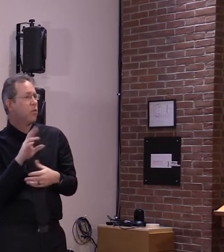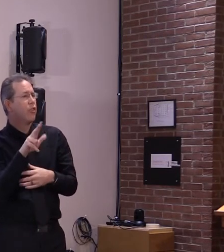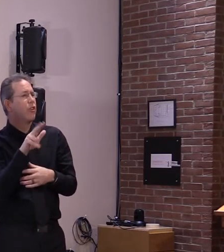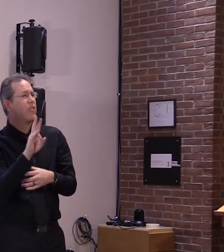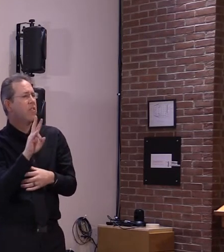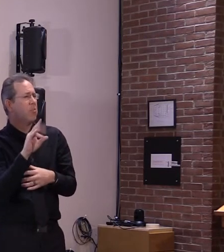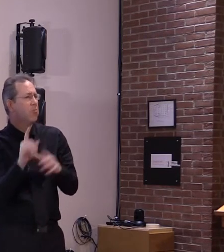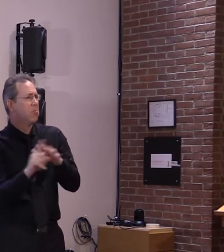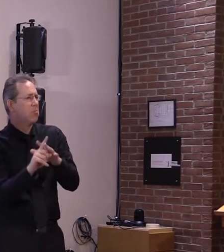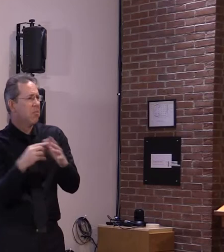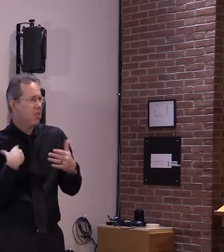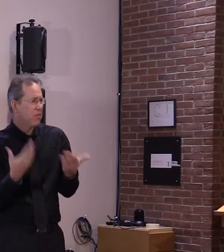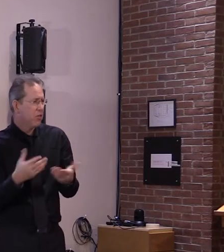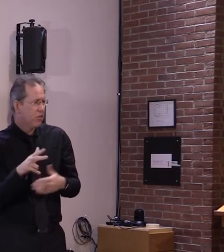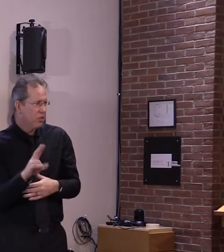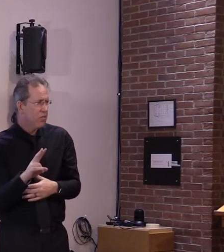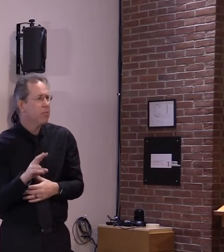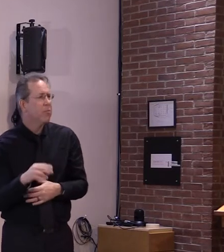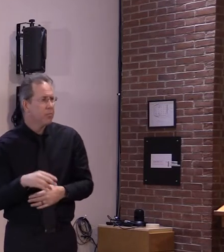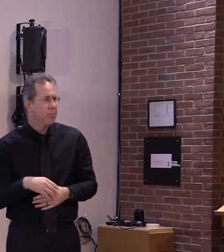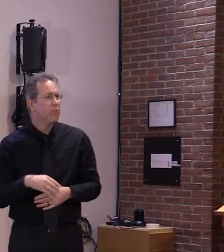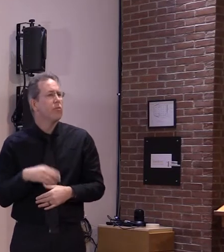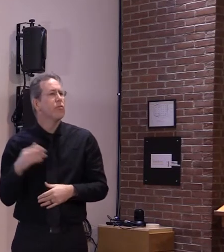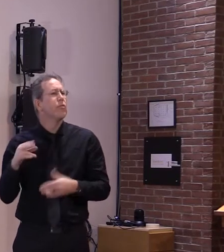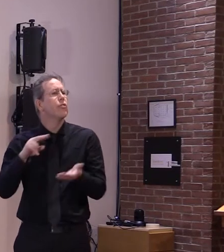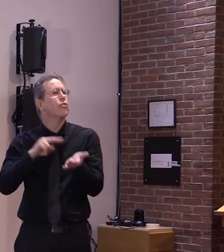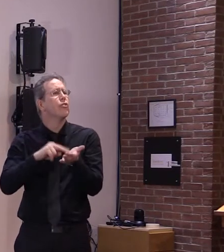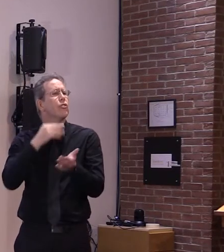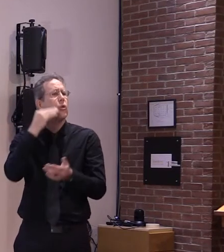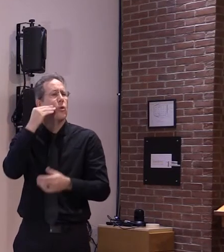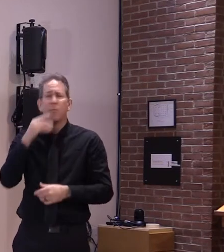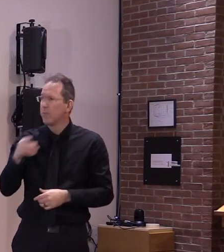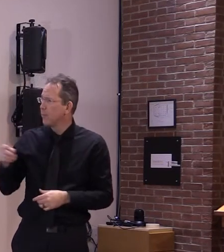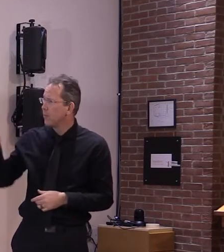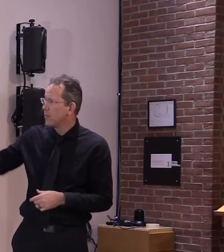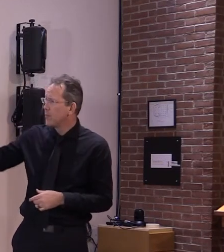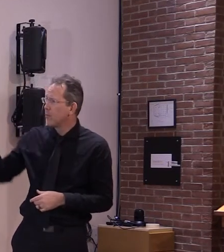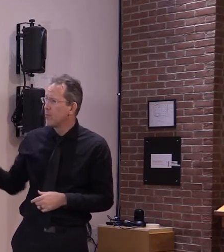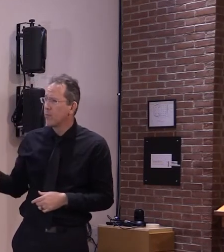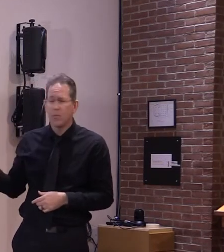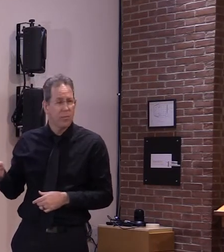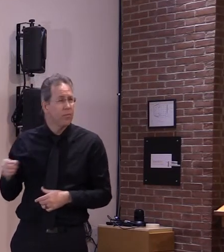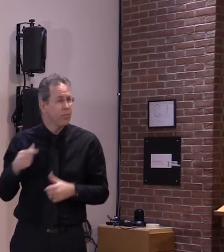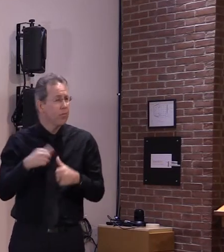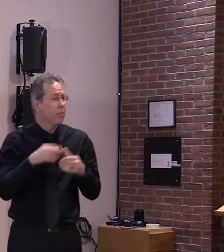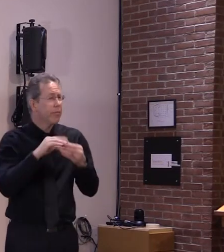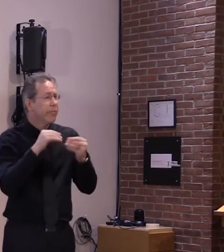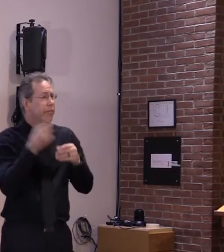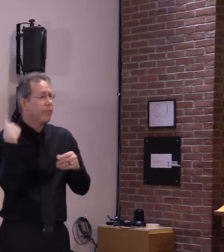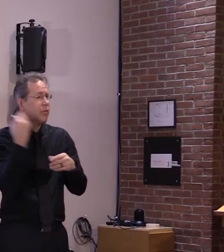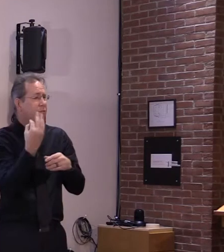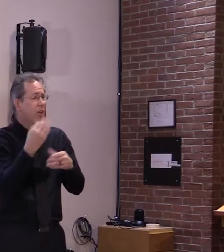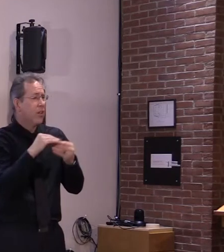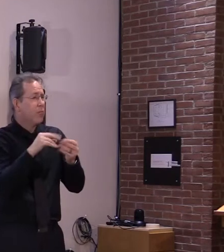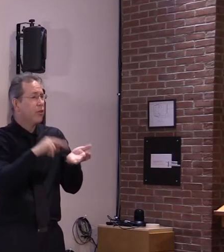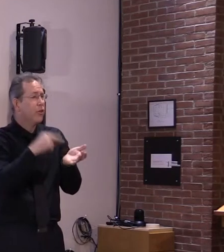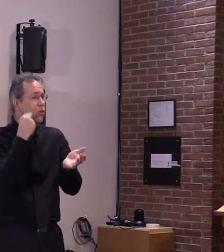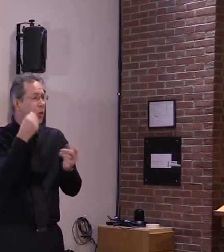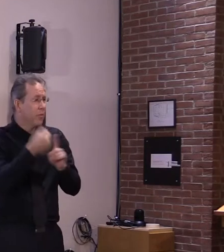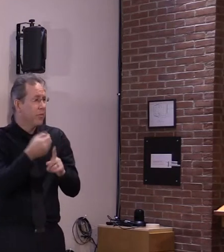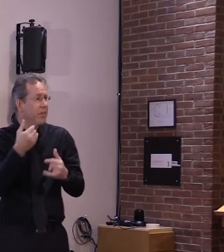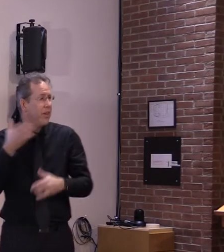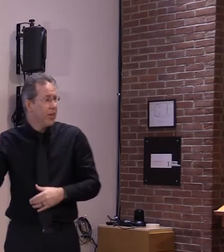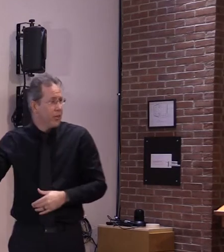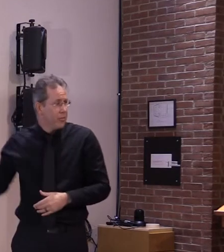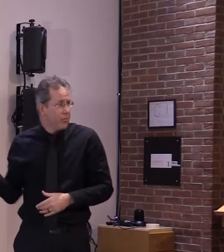-term care outbreaks this week the outbreak at averil place was officially deemed closed however we did see